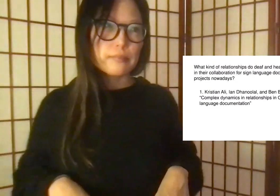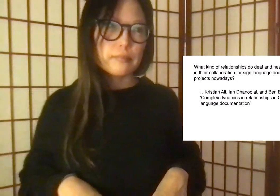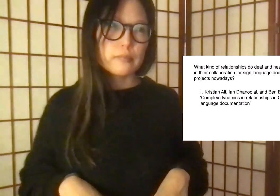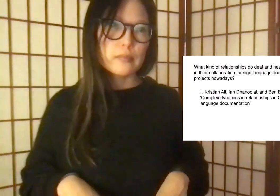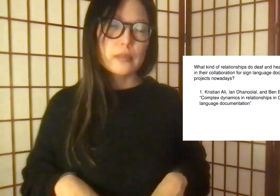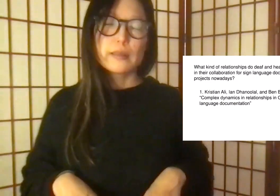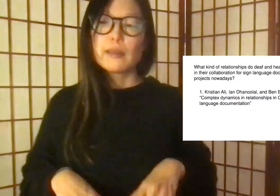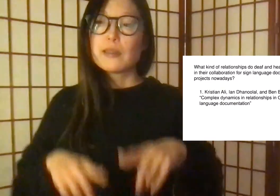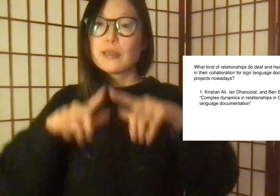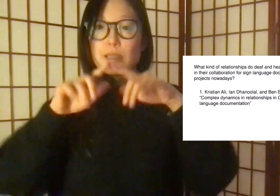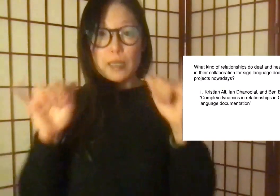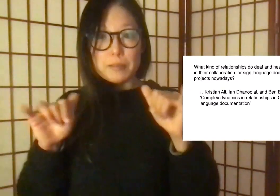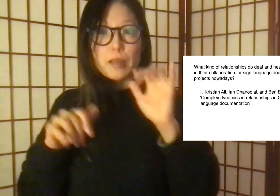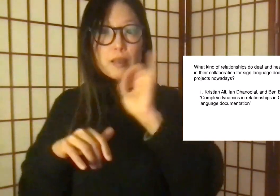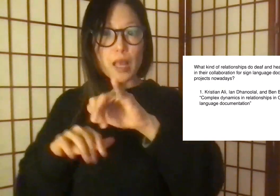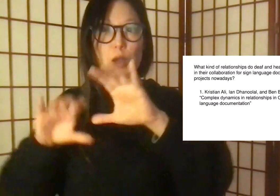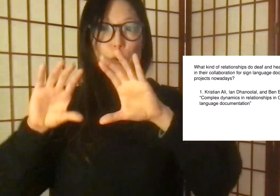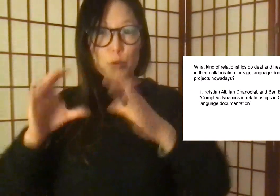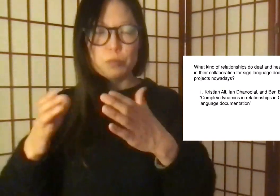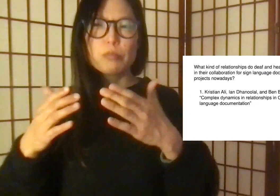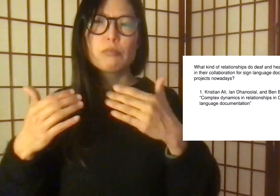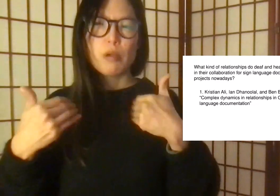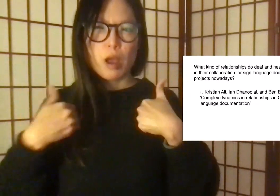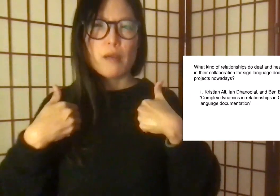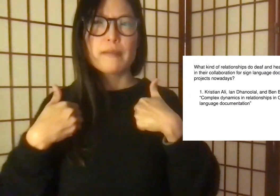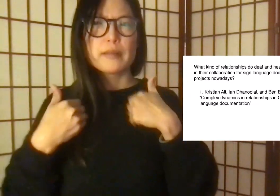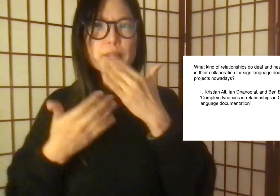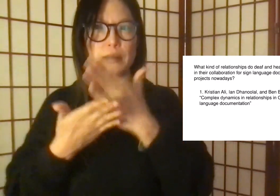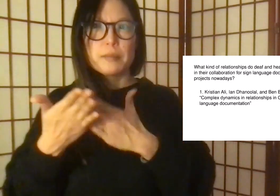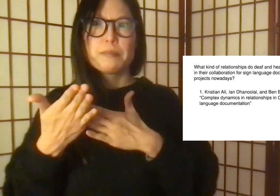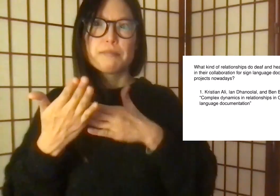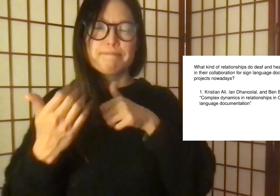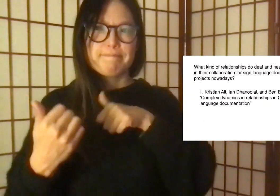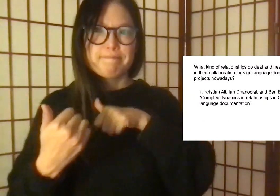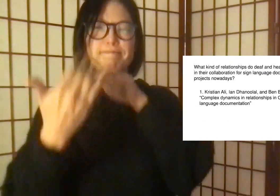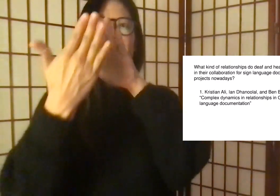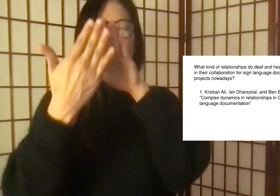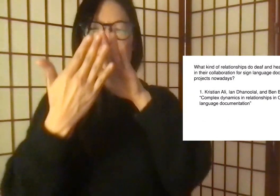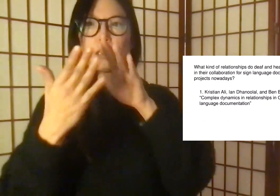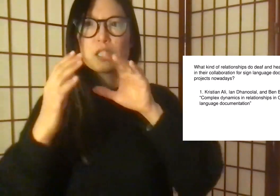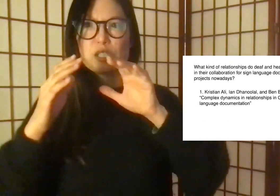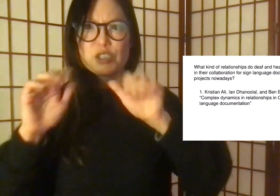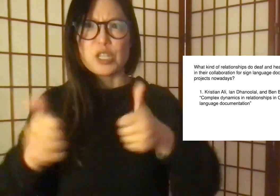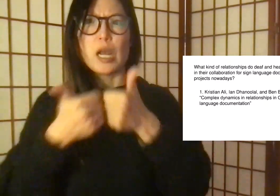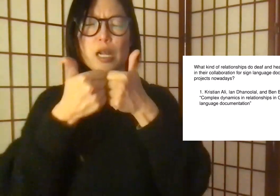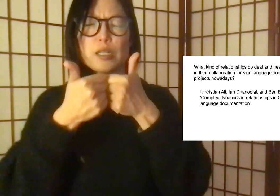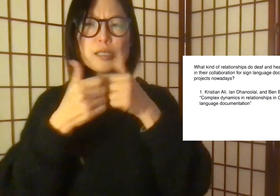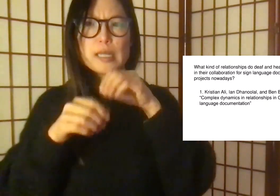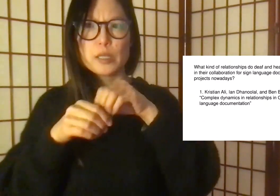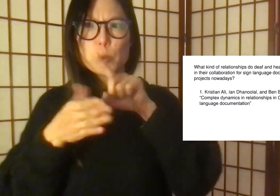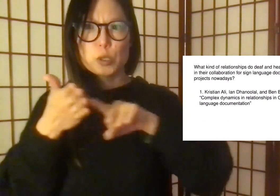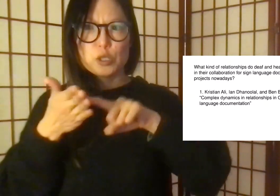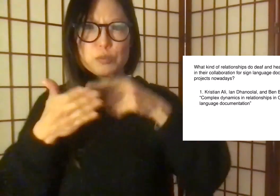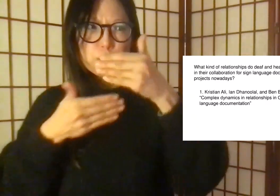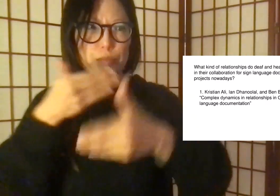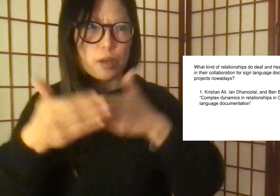Each community needs are unique, while recognizing that the group faces other challenges